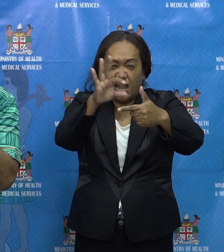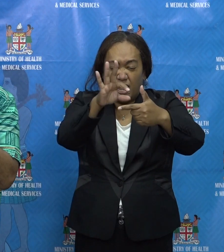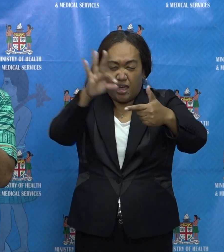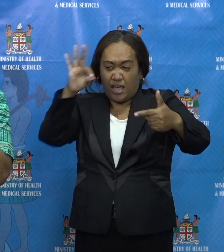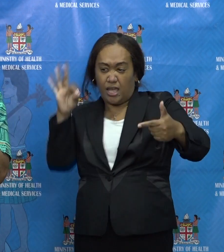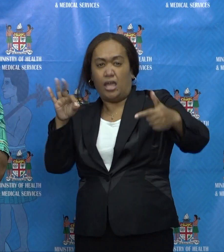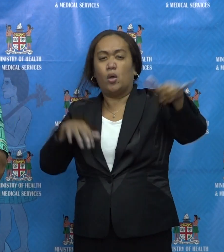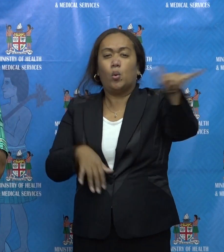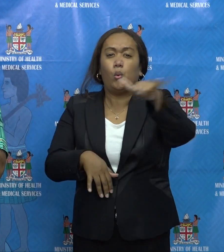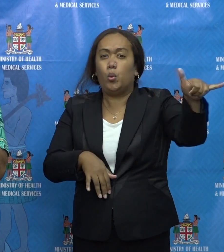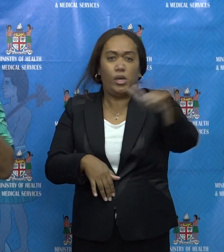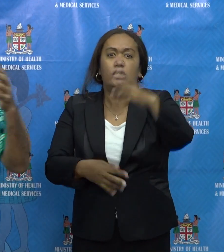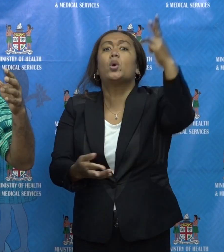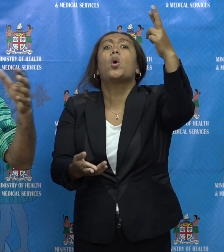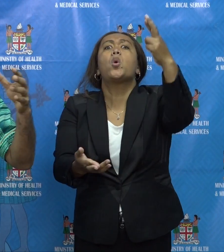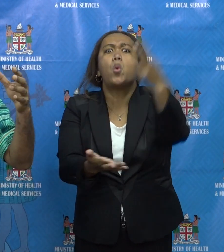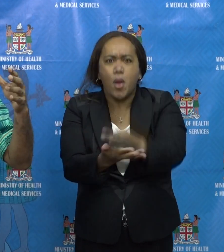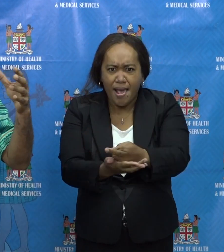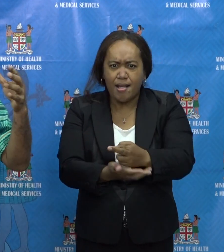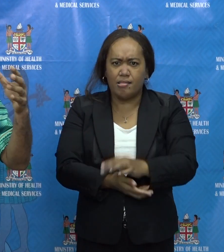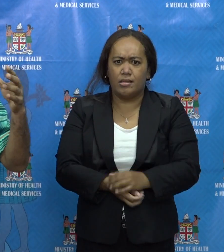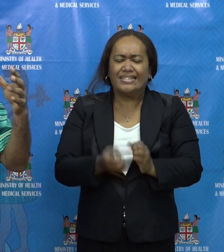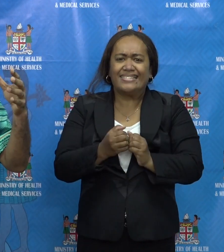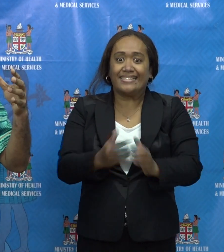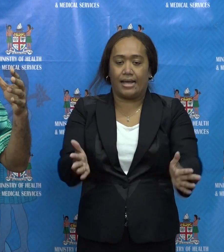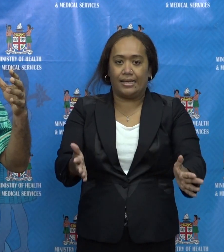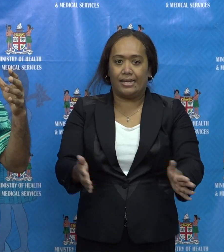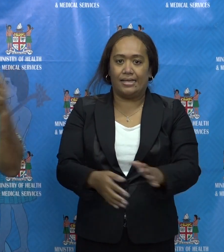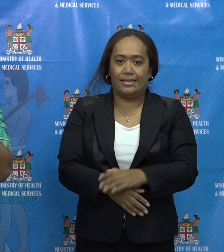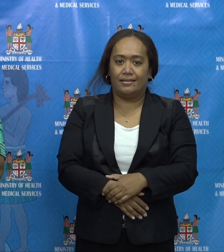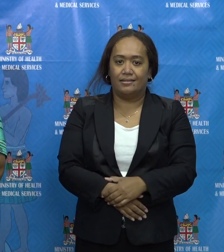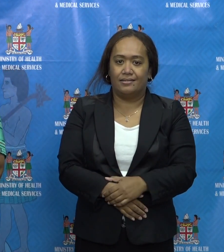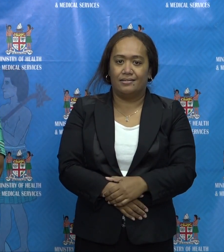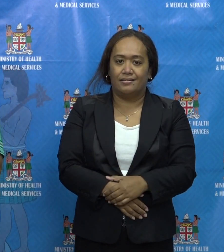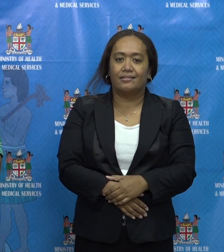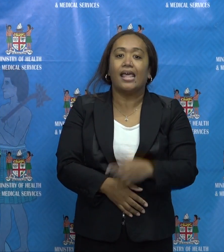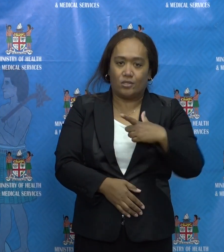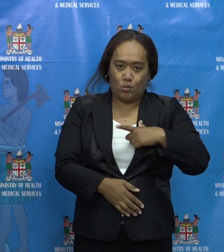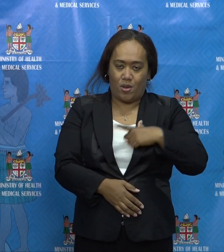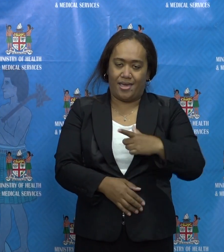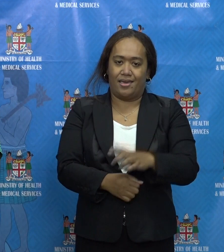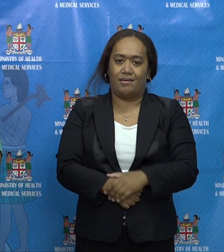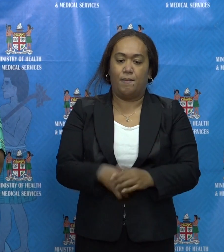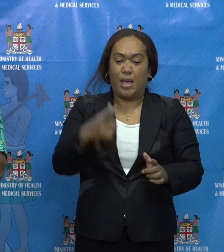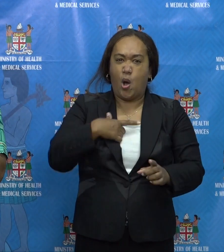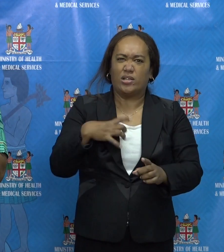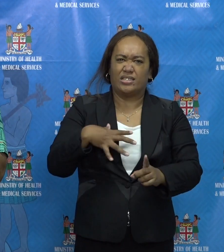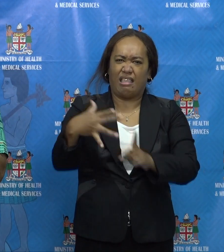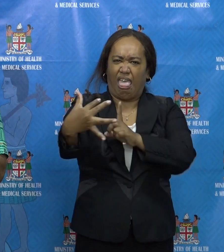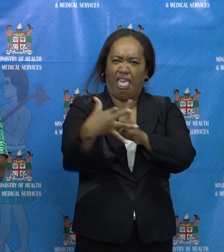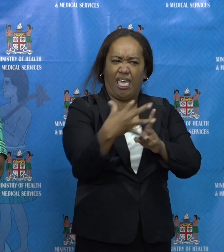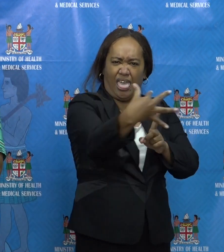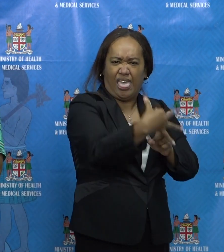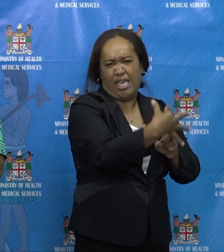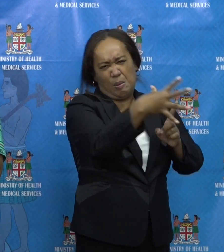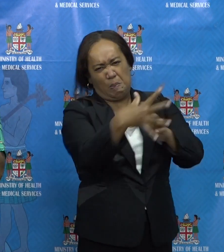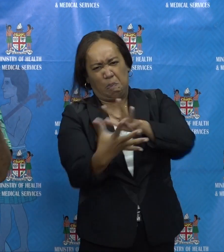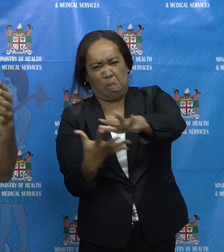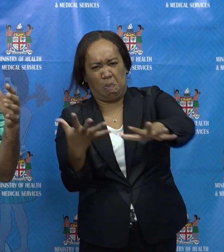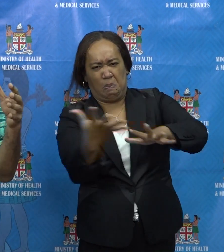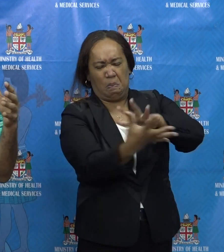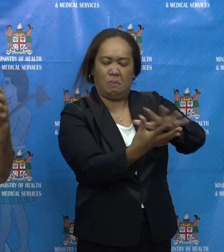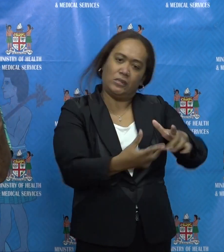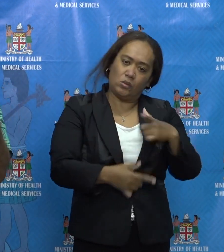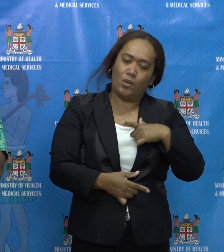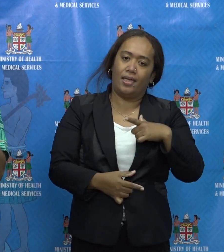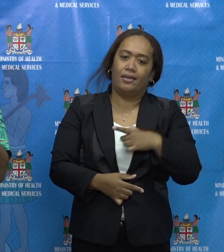contact, and which one is the casual contacts, yeah? And that's... While they are under isolation right now,